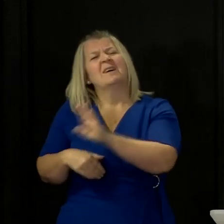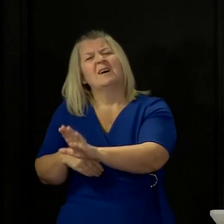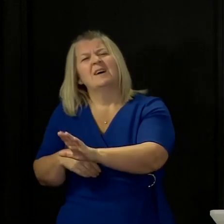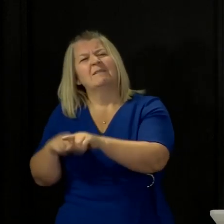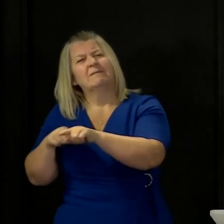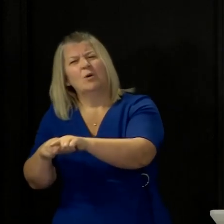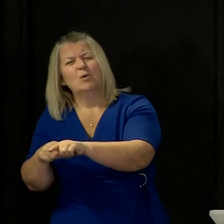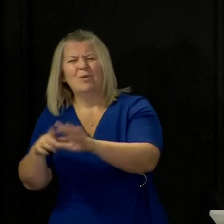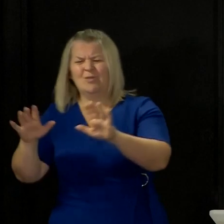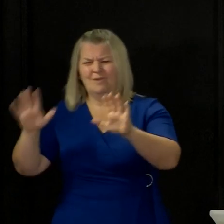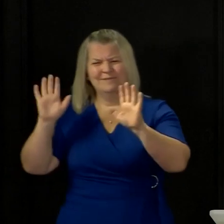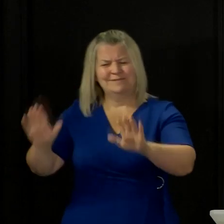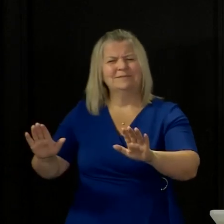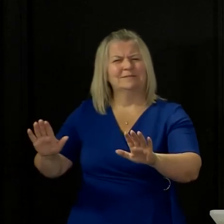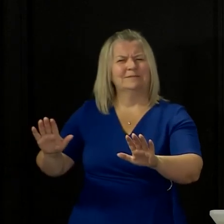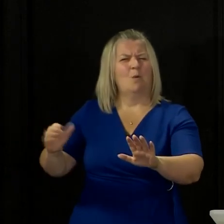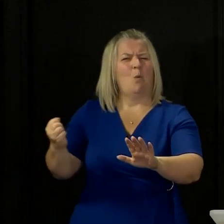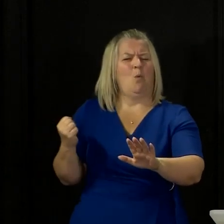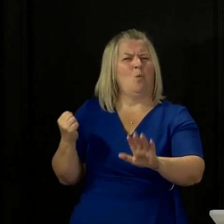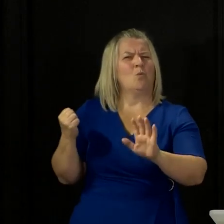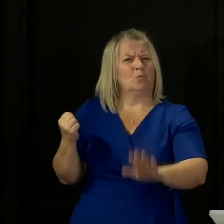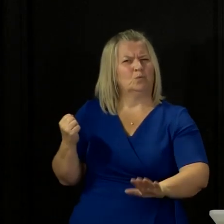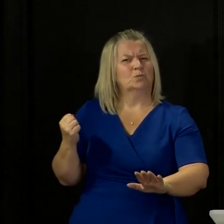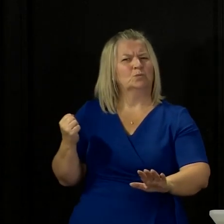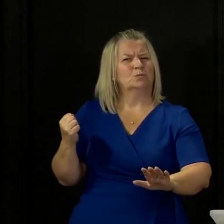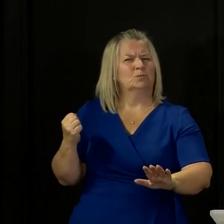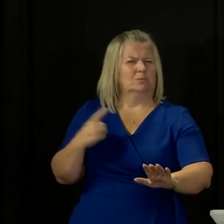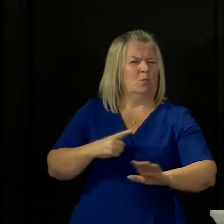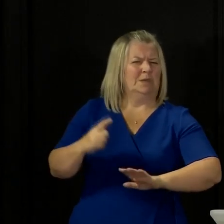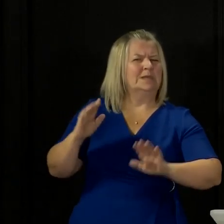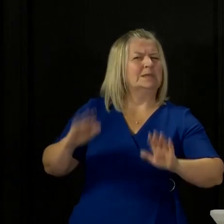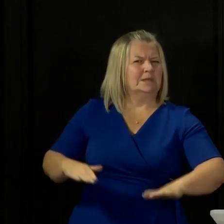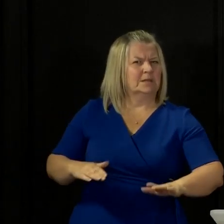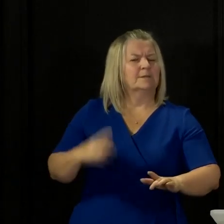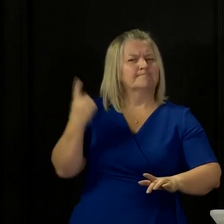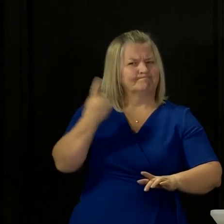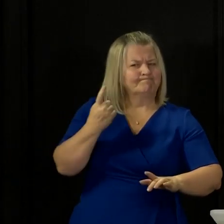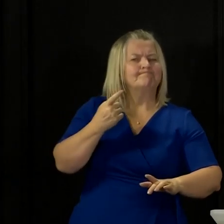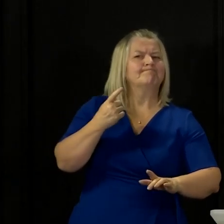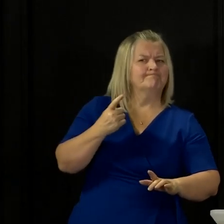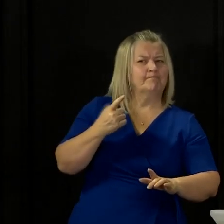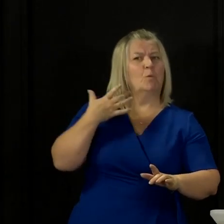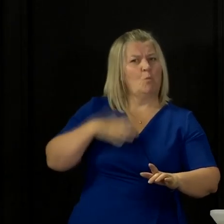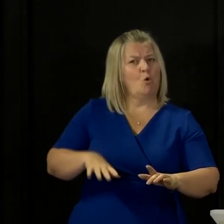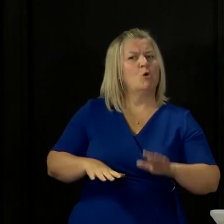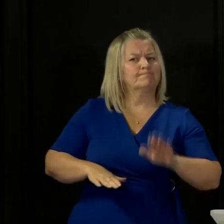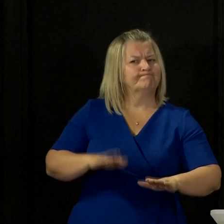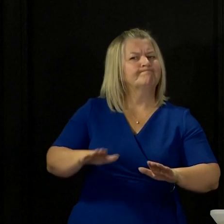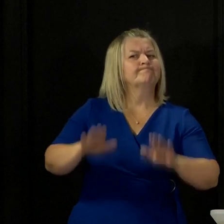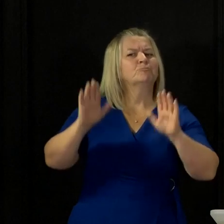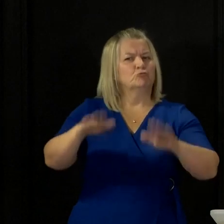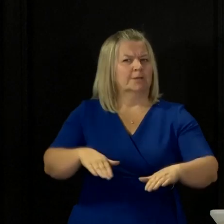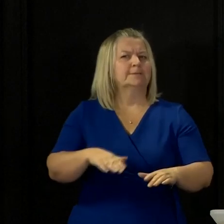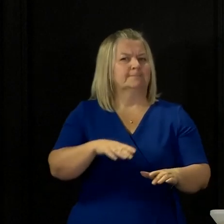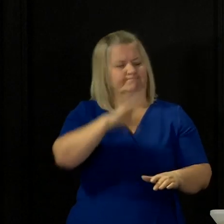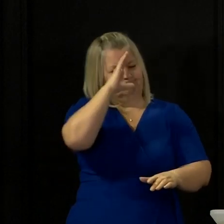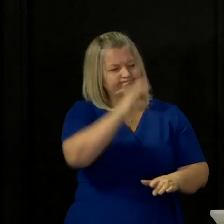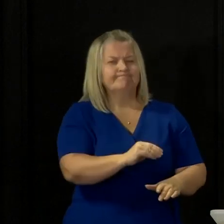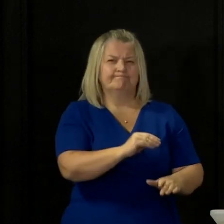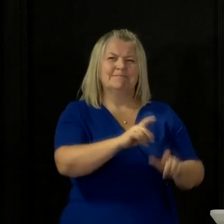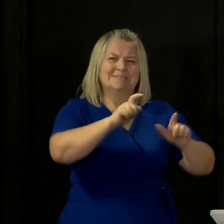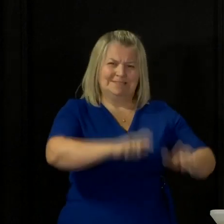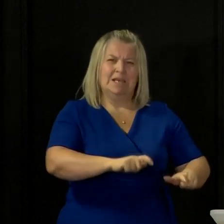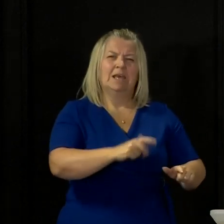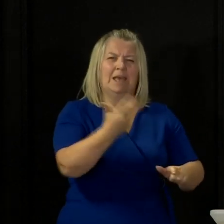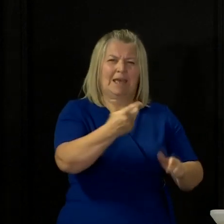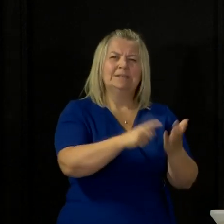had been communicated was proper. So we are taking the proper steps to consider this carefully, and we will continue to do that. And if we are asking you